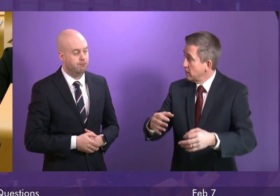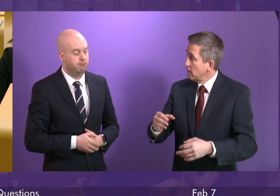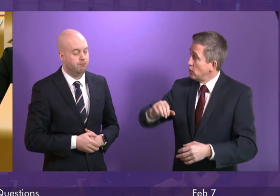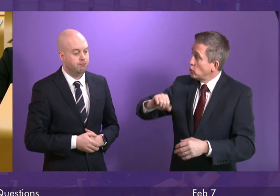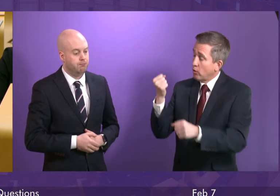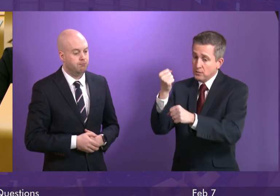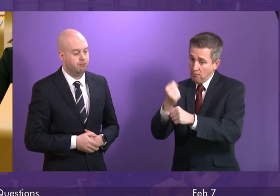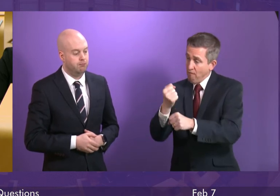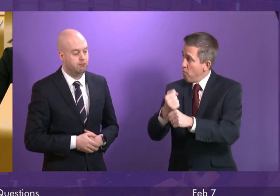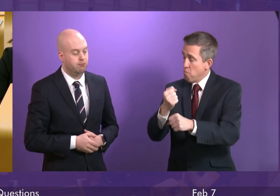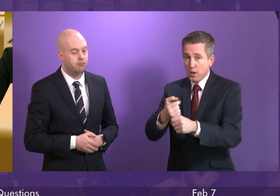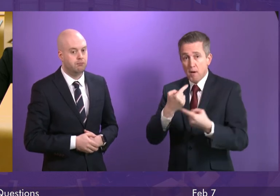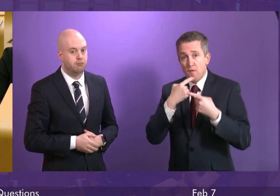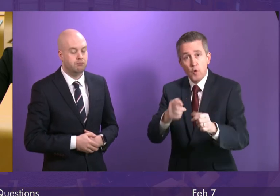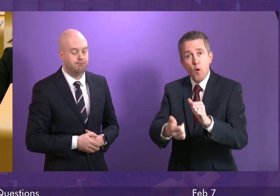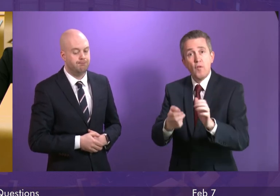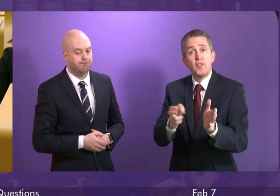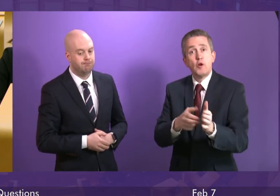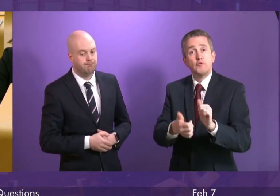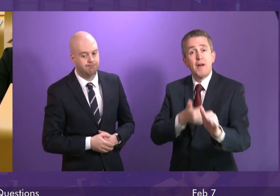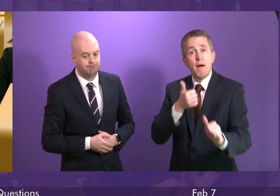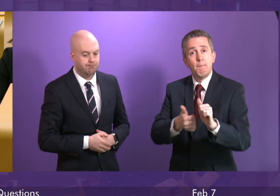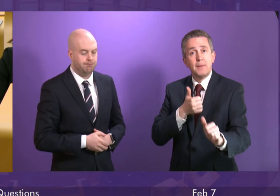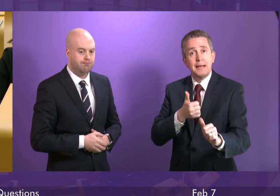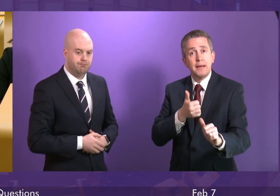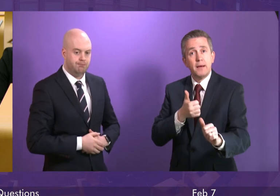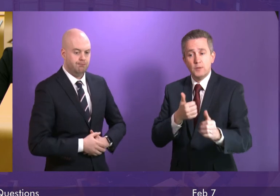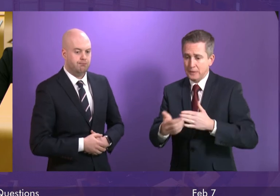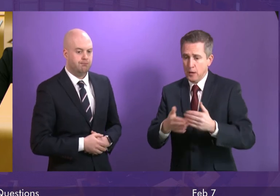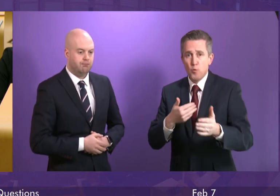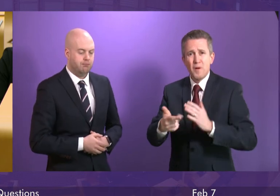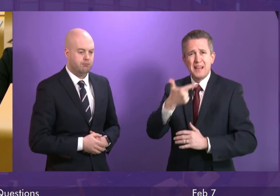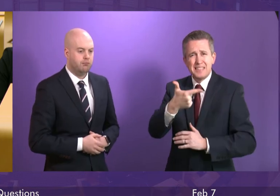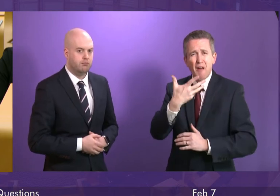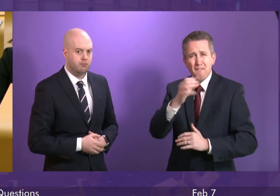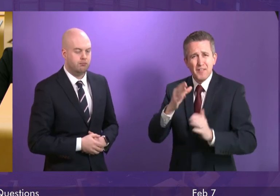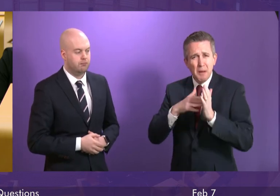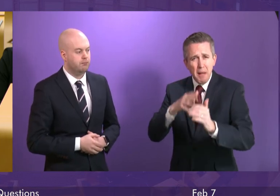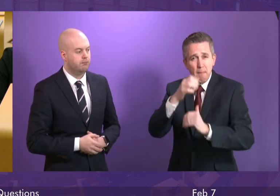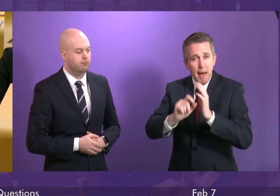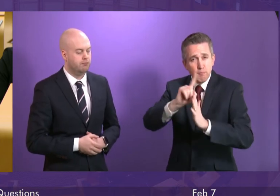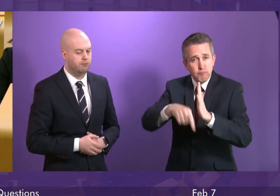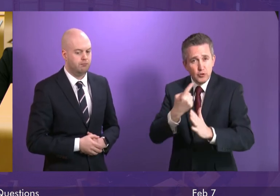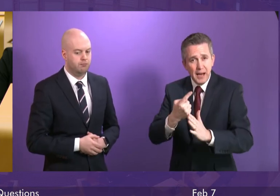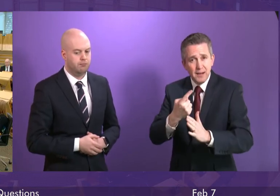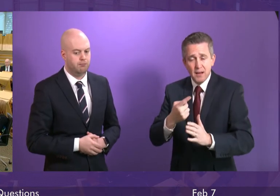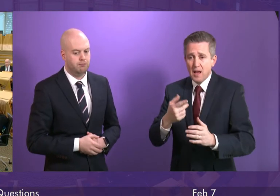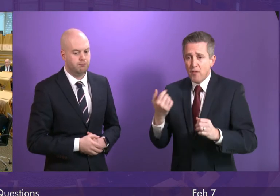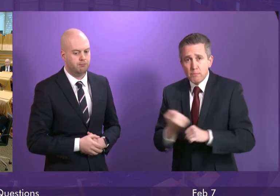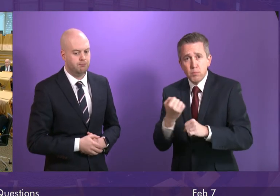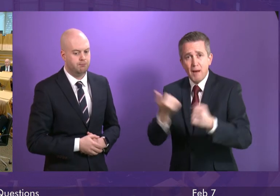contractors every opportunity to get a grip over this £750 million project and get it fully open to traffic?